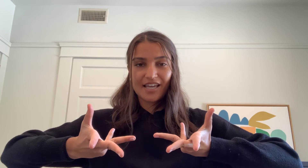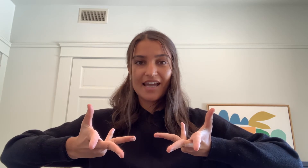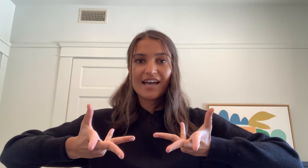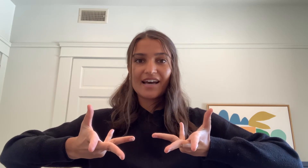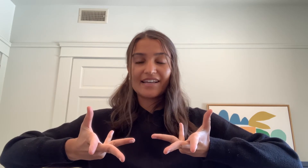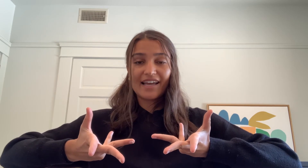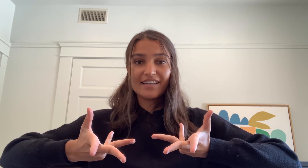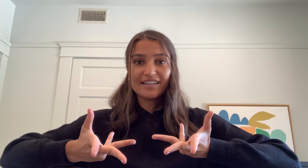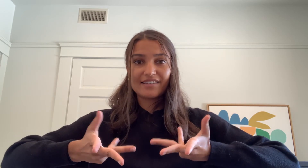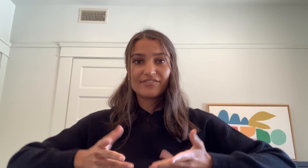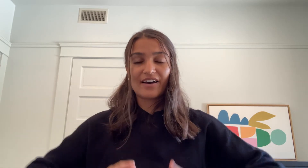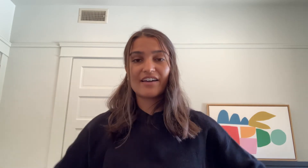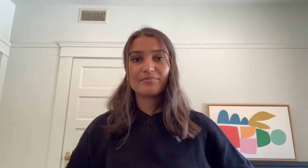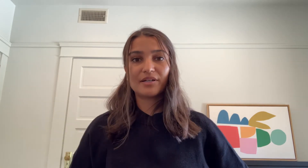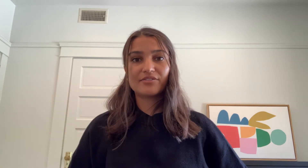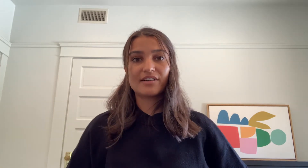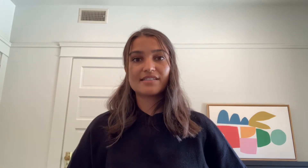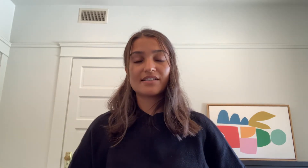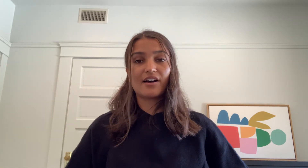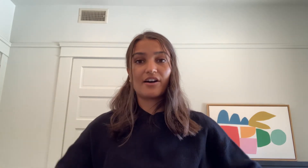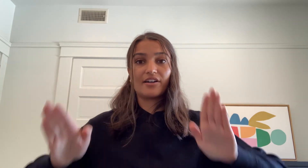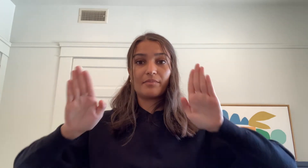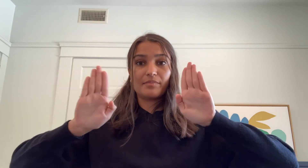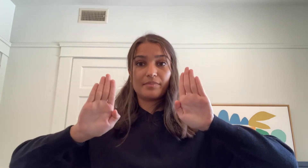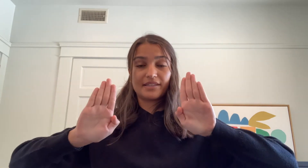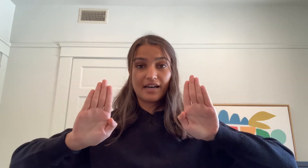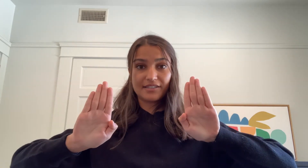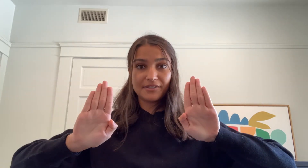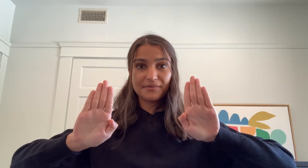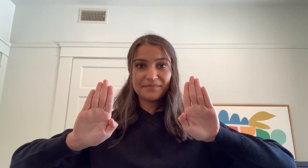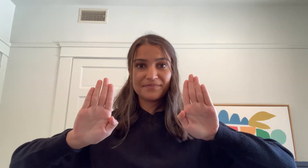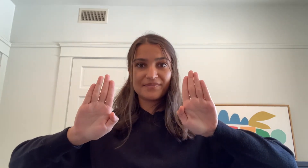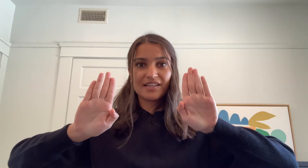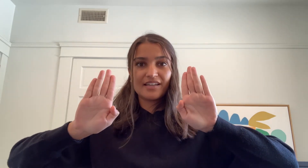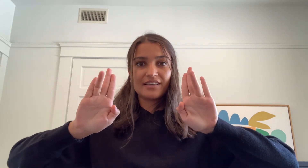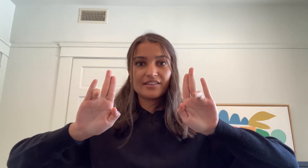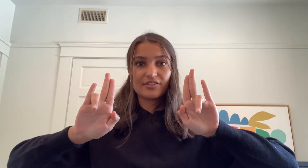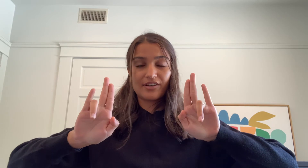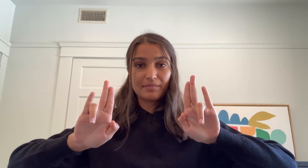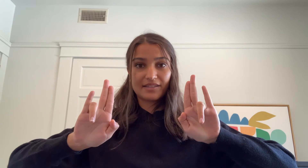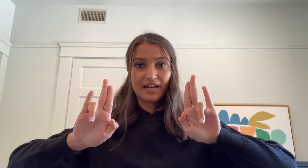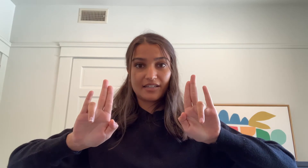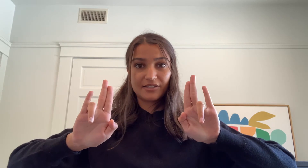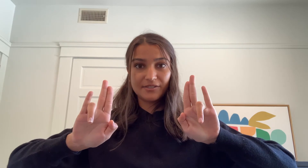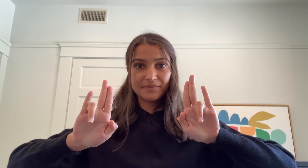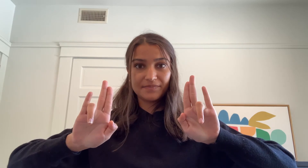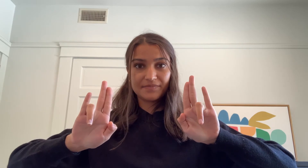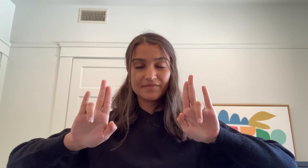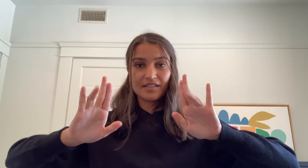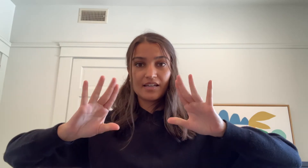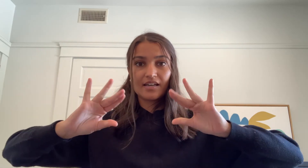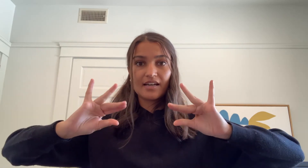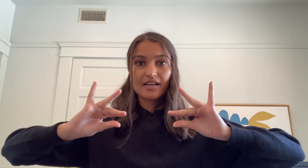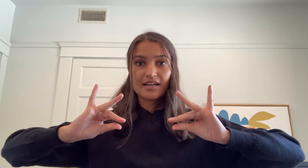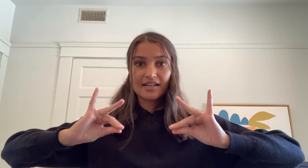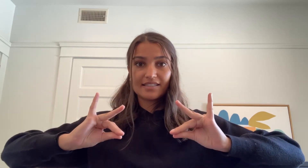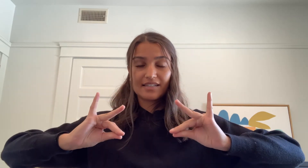Again the five mudras are Patako, Tri Patako, Kataka